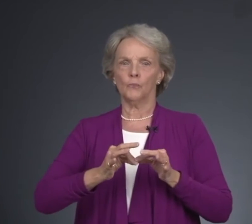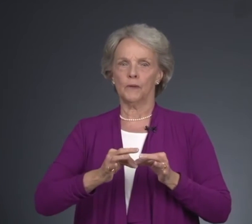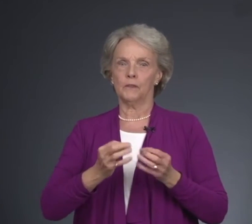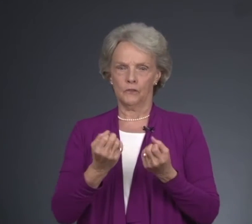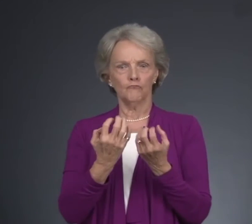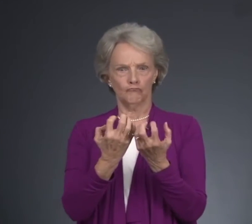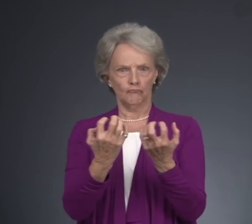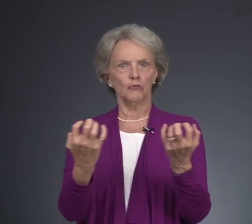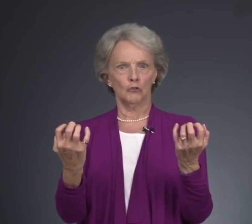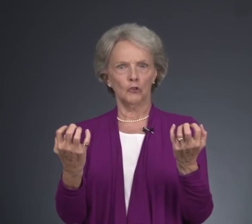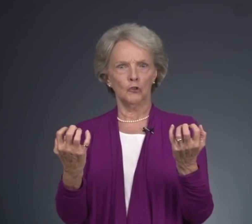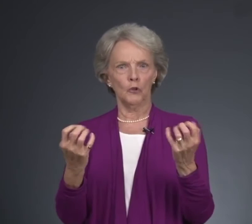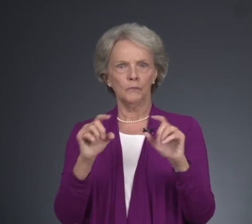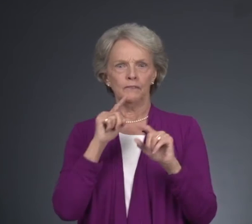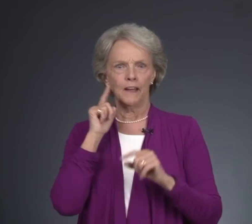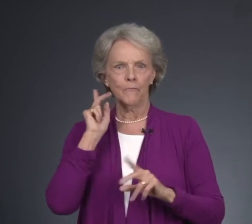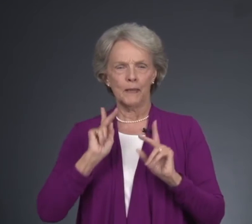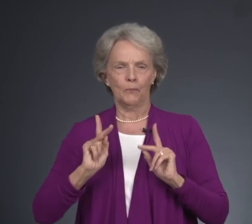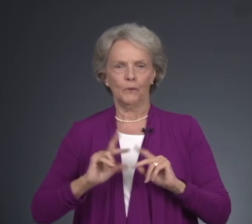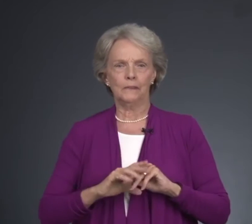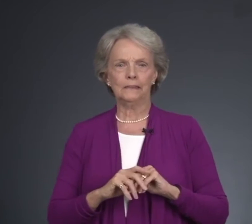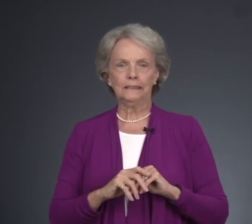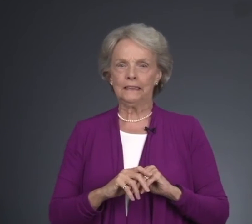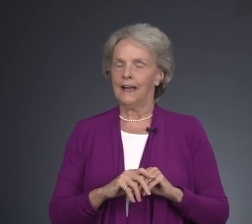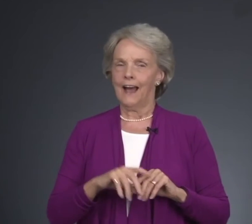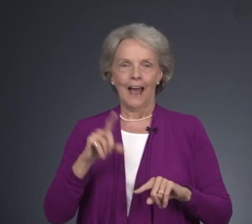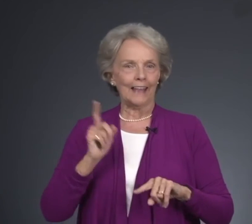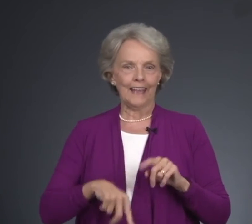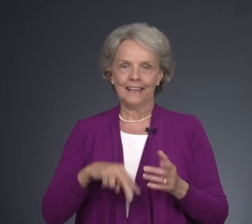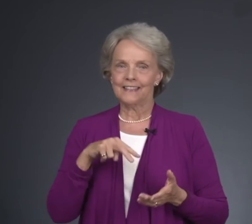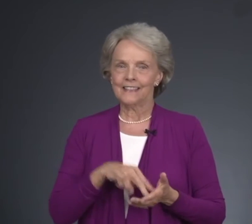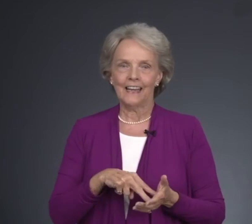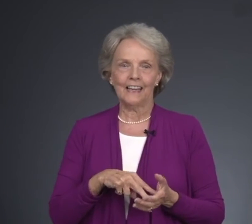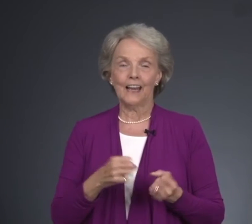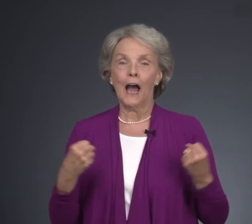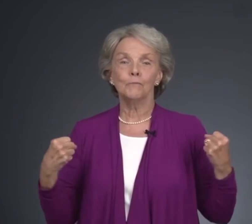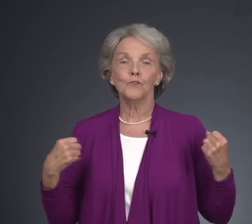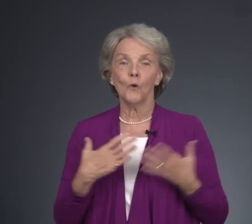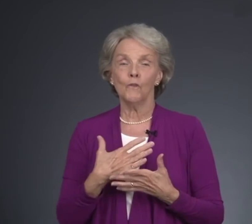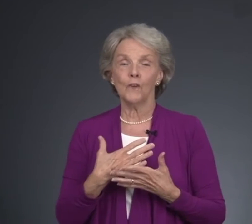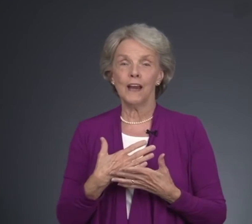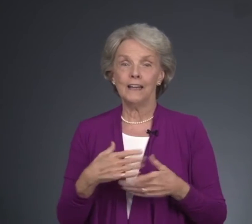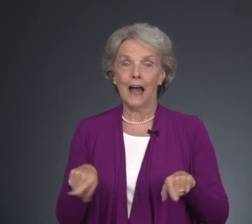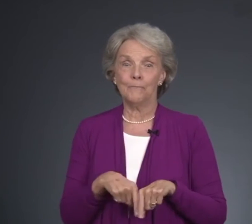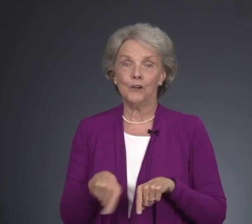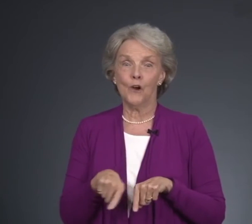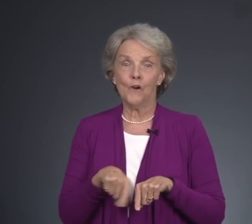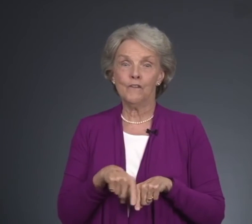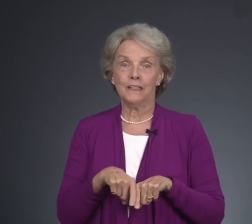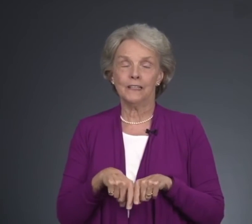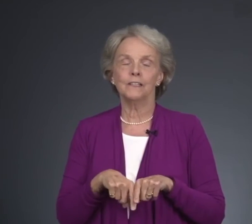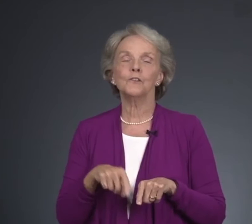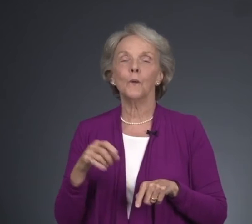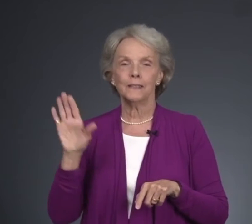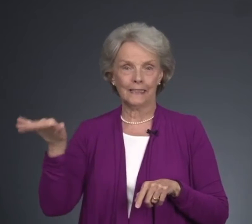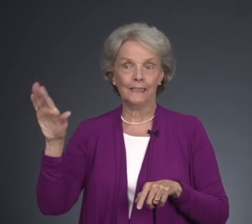Interpret. Because a good group of deaf people. I can't stand. I'm so afraid. I'm nervous. So I said,